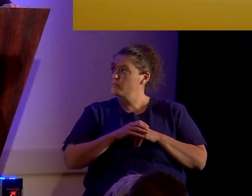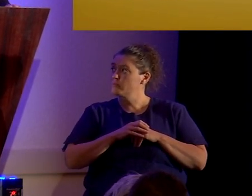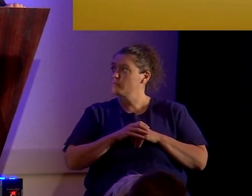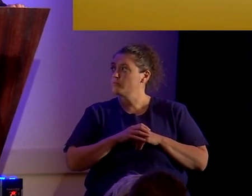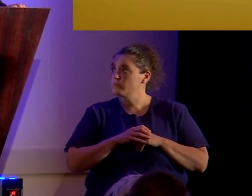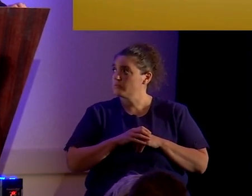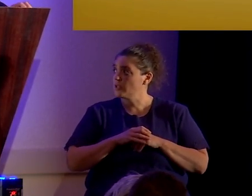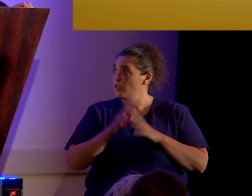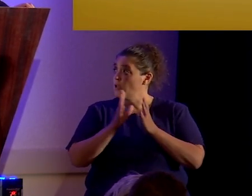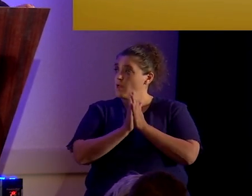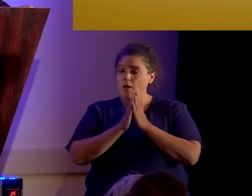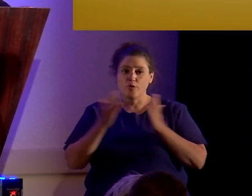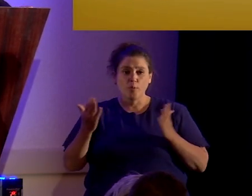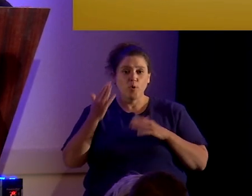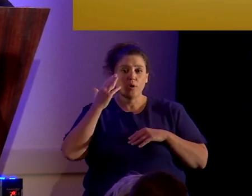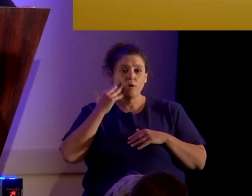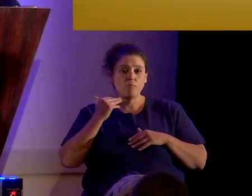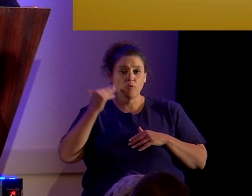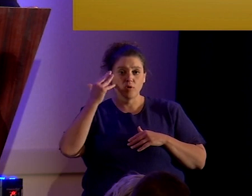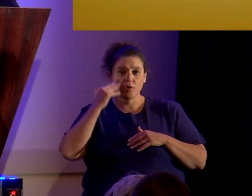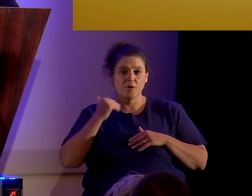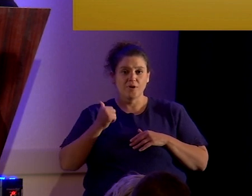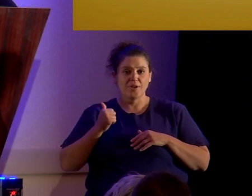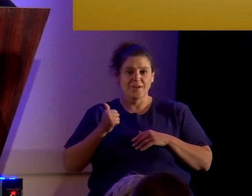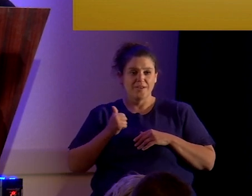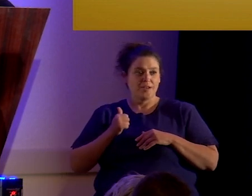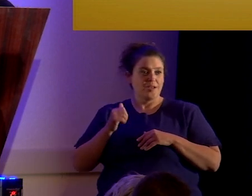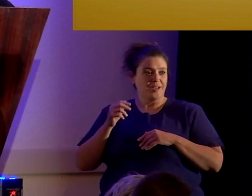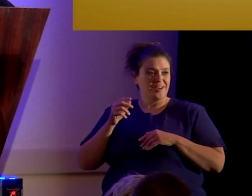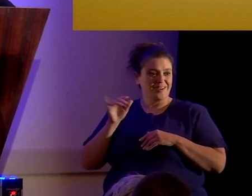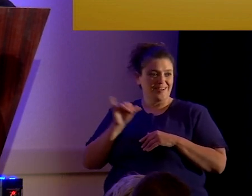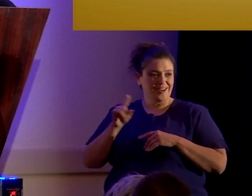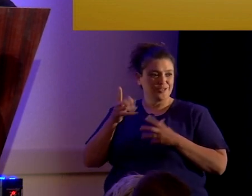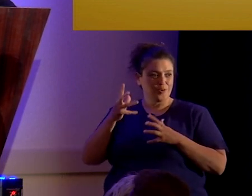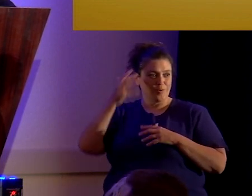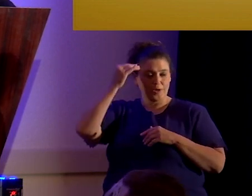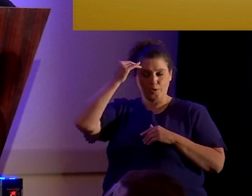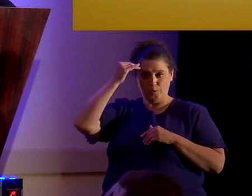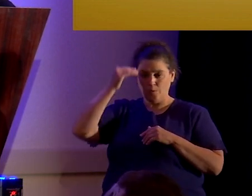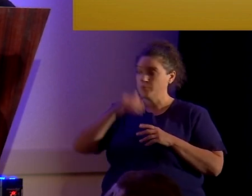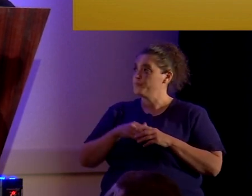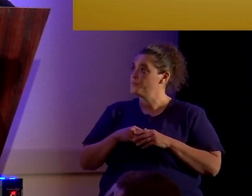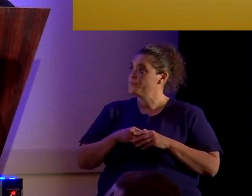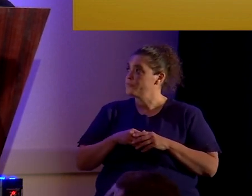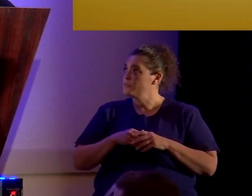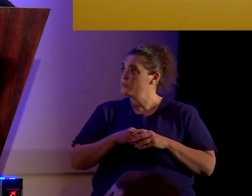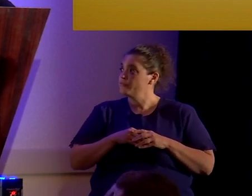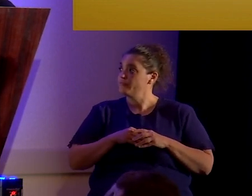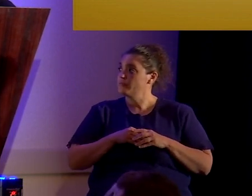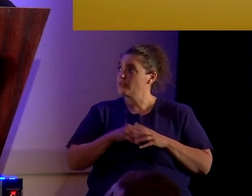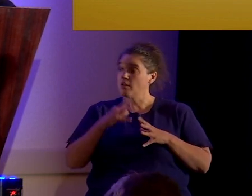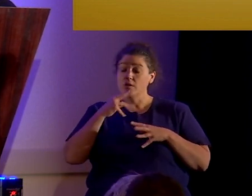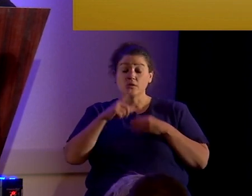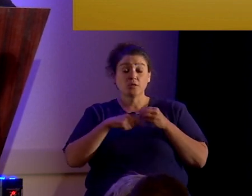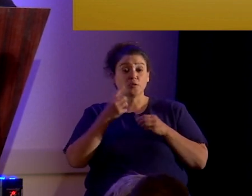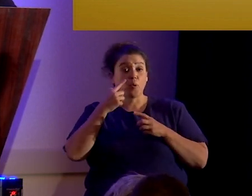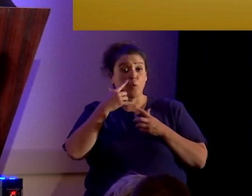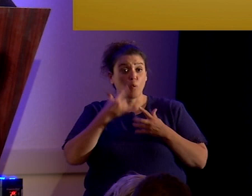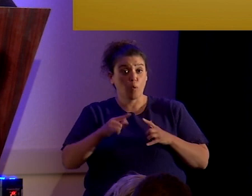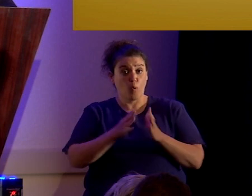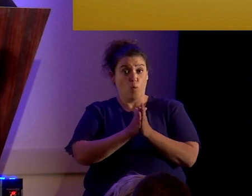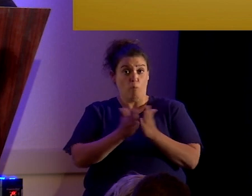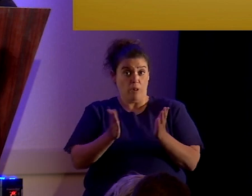The Book of Mormon, as you already know, uh, tells of gold plates,